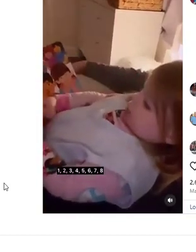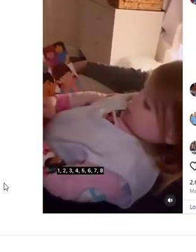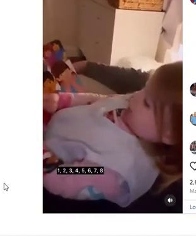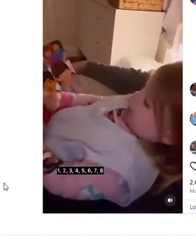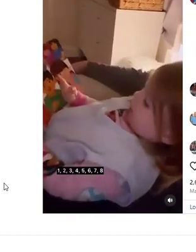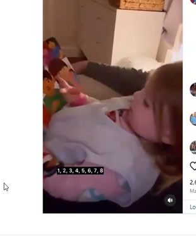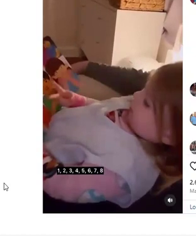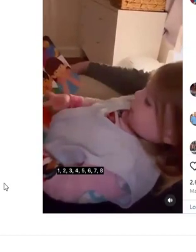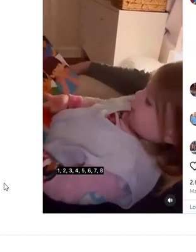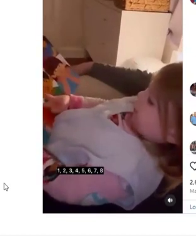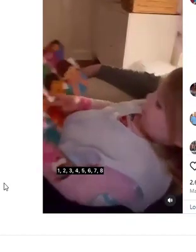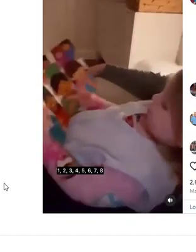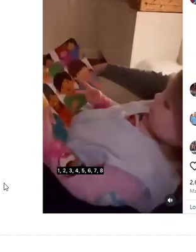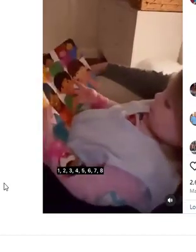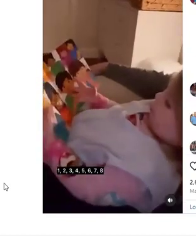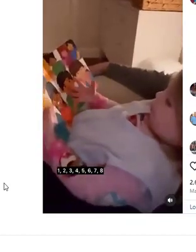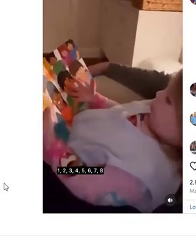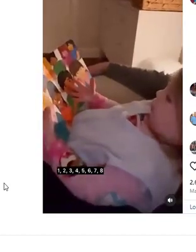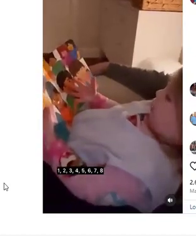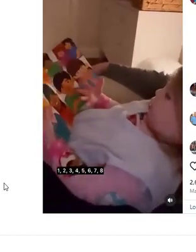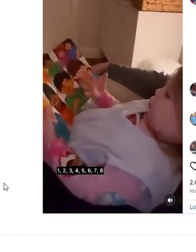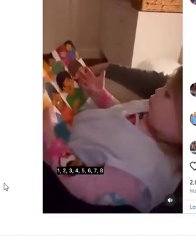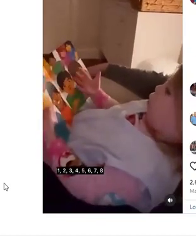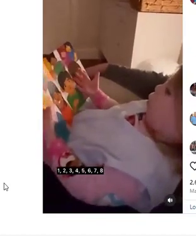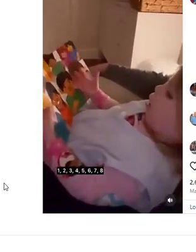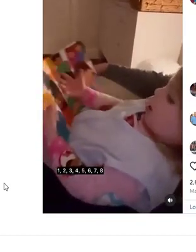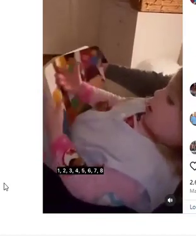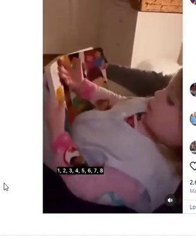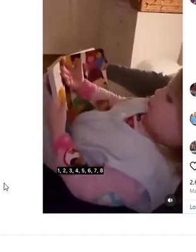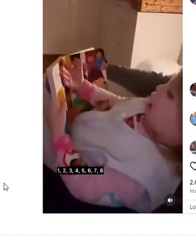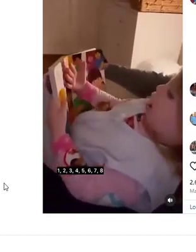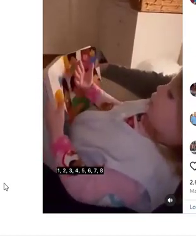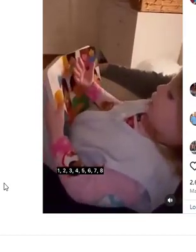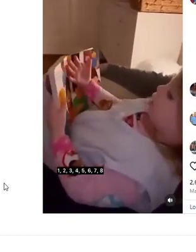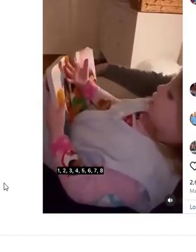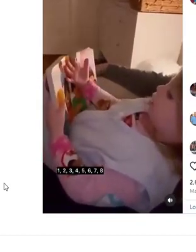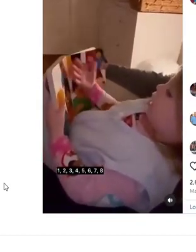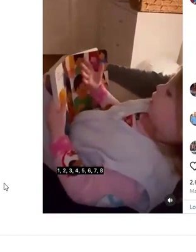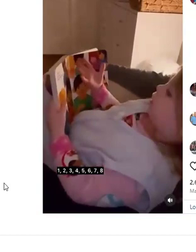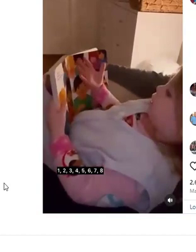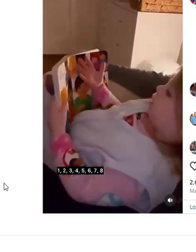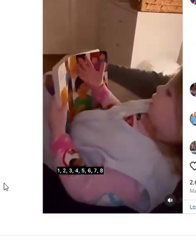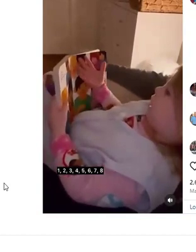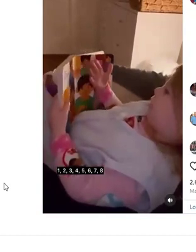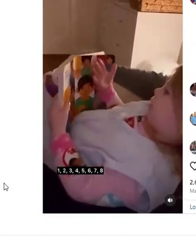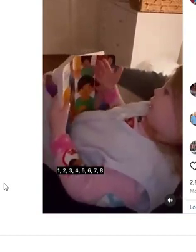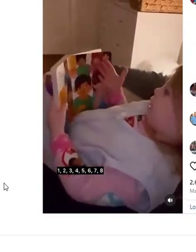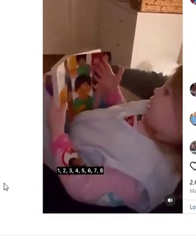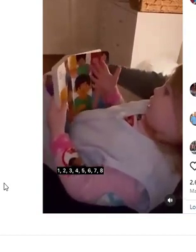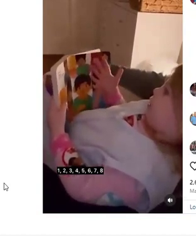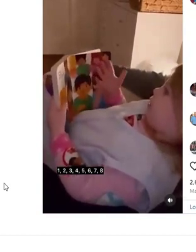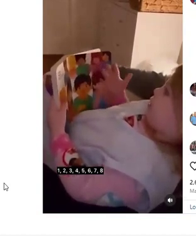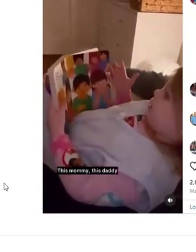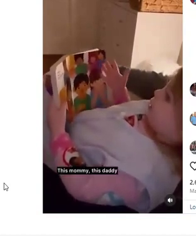One, six, three, one, five, six, seven,